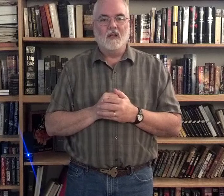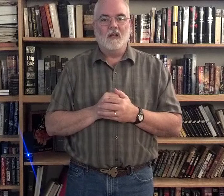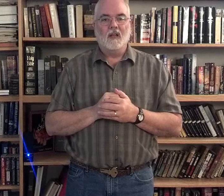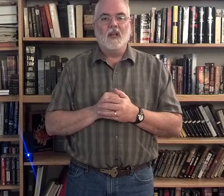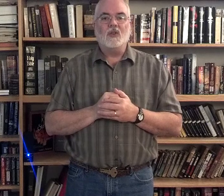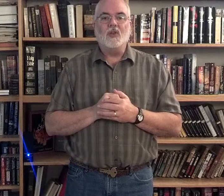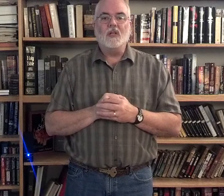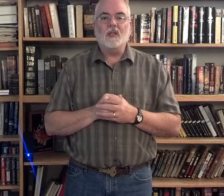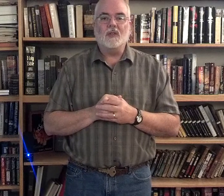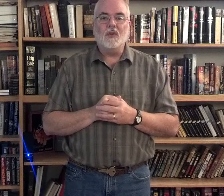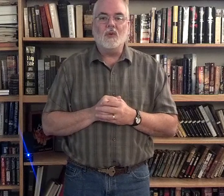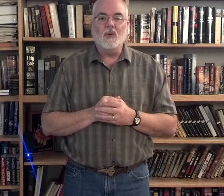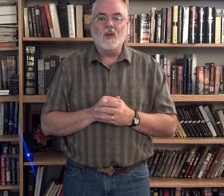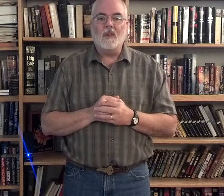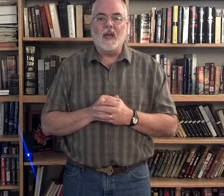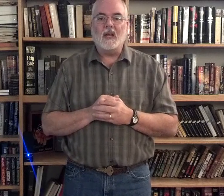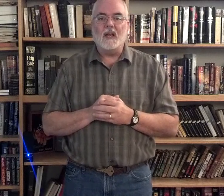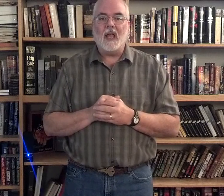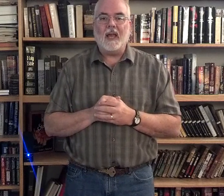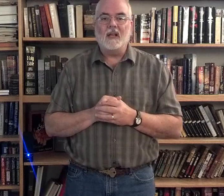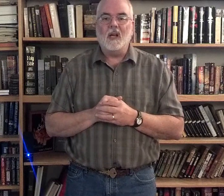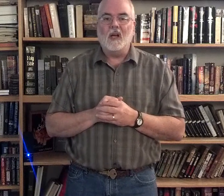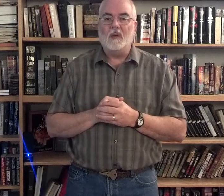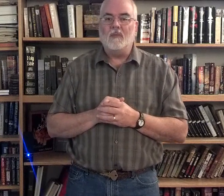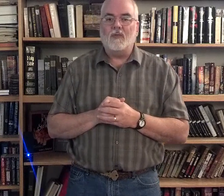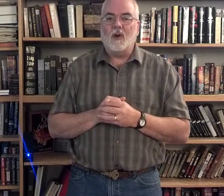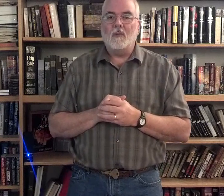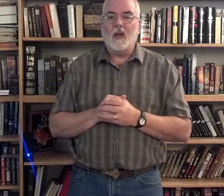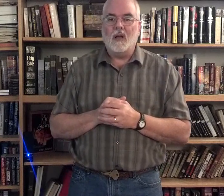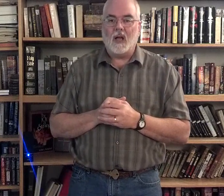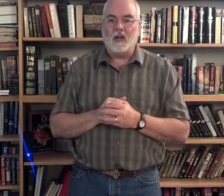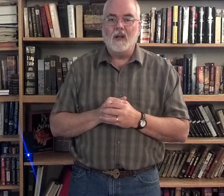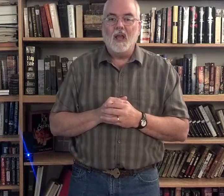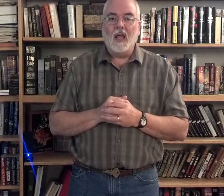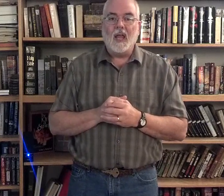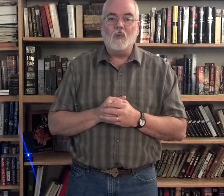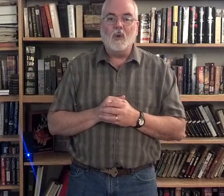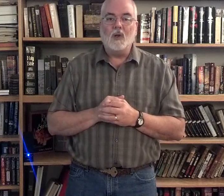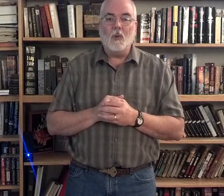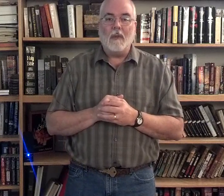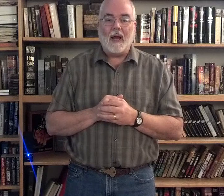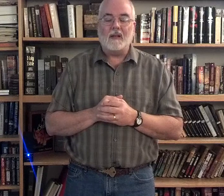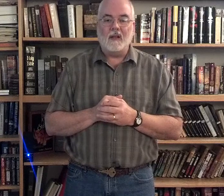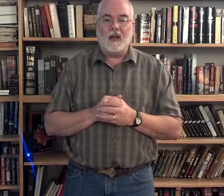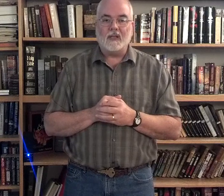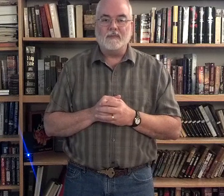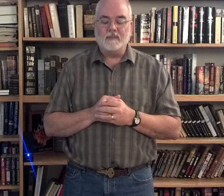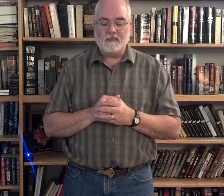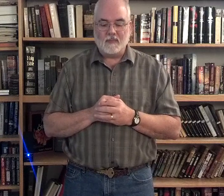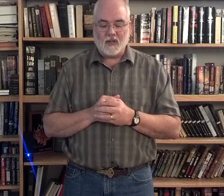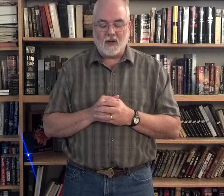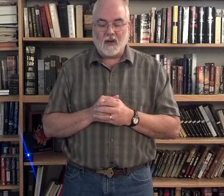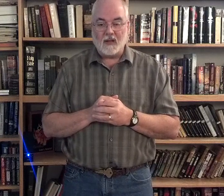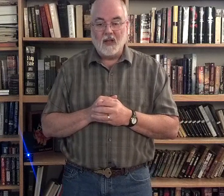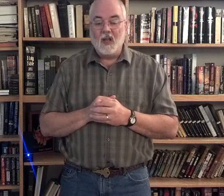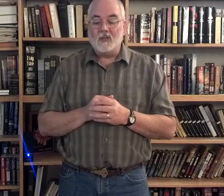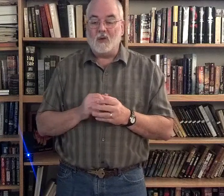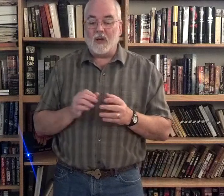Jesus knew that he had come from God. And, go back to God. Alright. So, now.